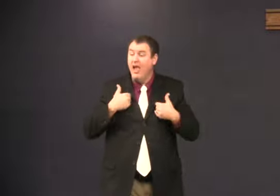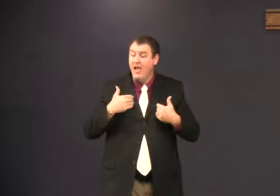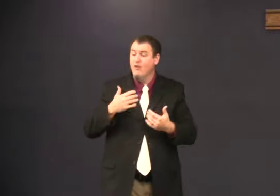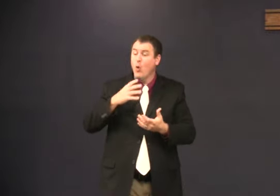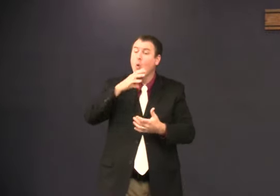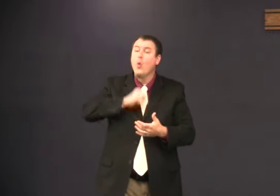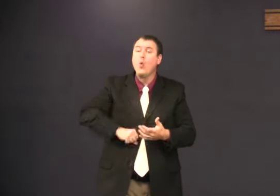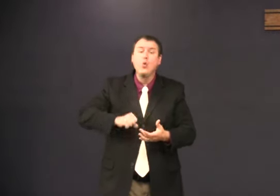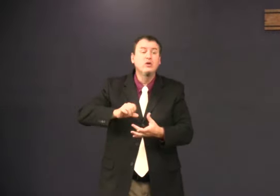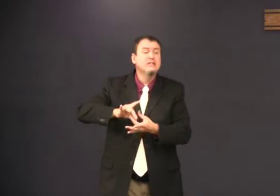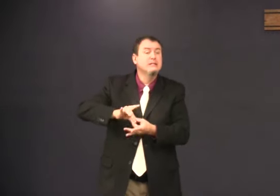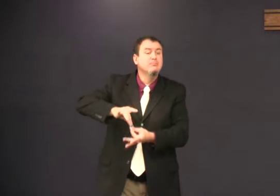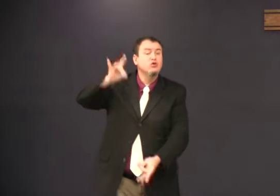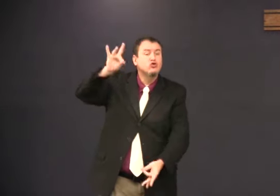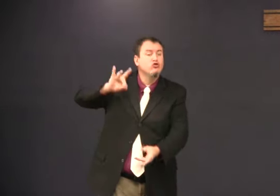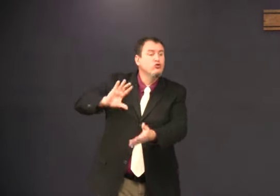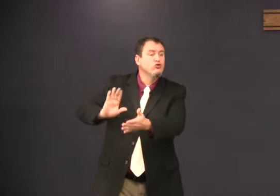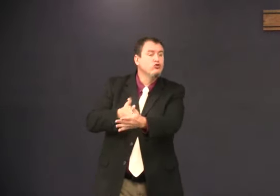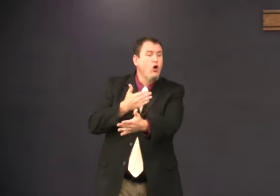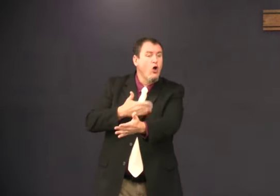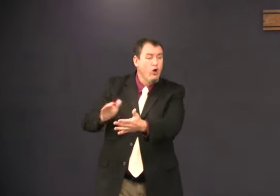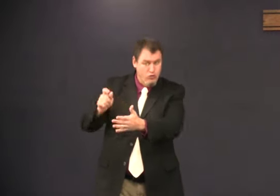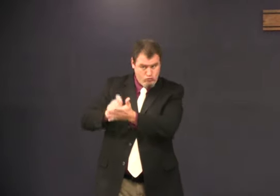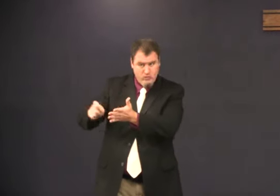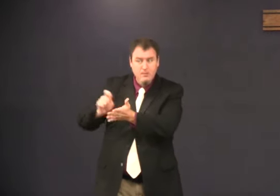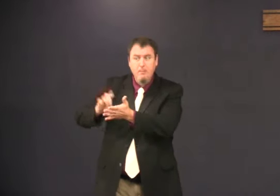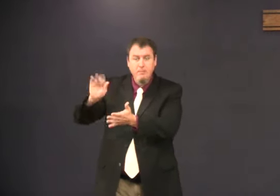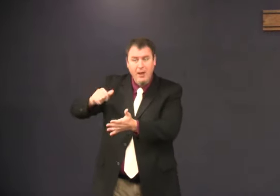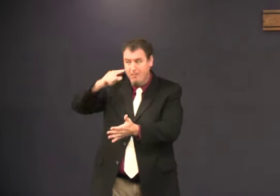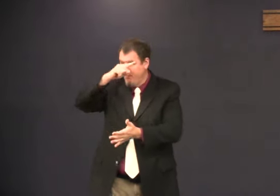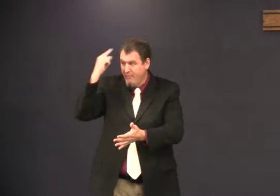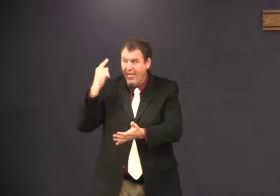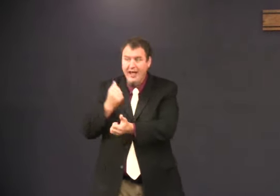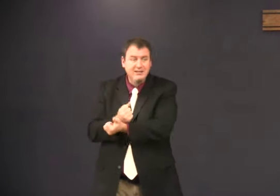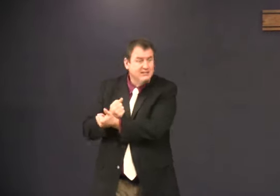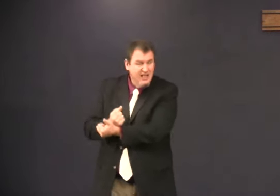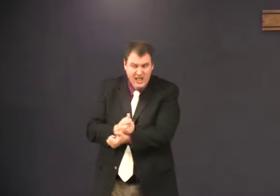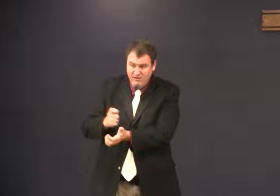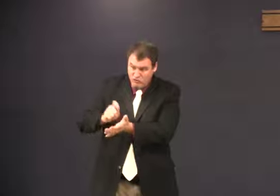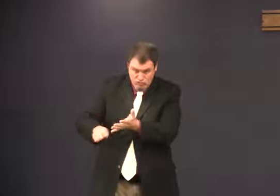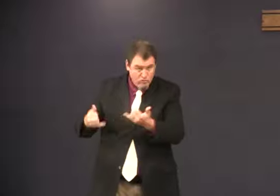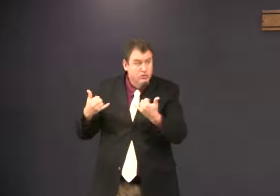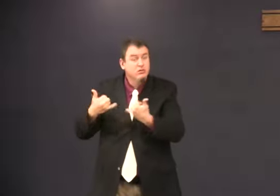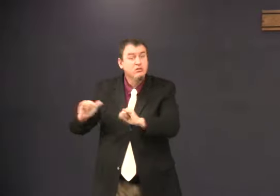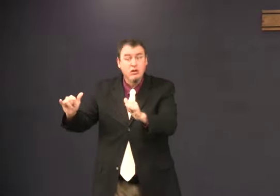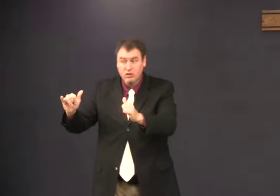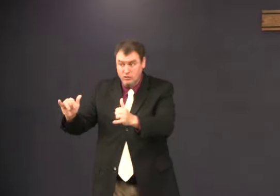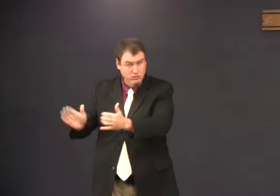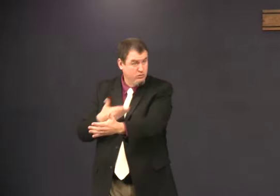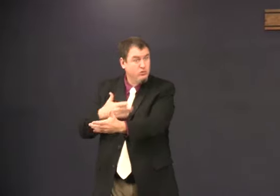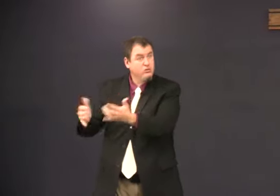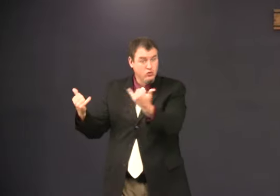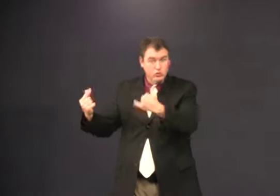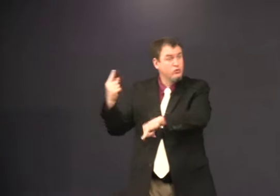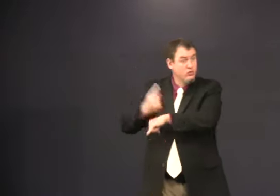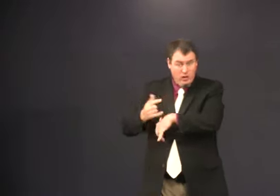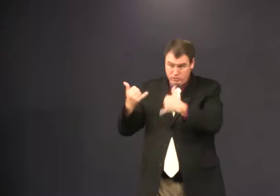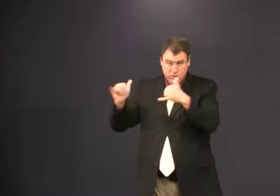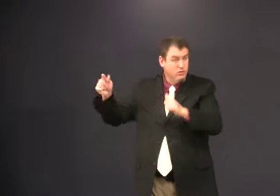I can't wait for that. The old spiritual songs that were written by black slaves still, we still sing them